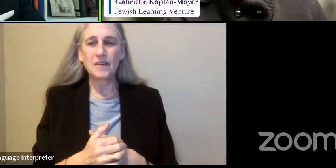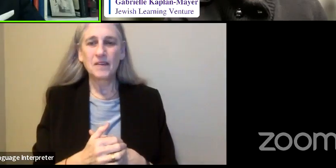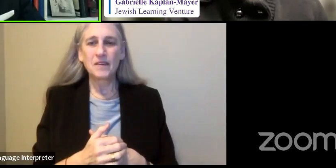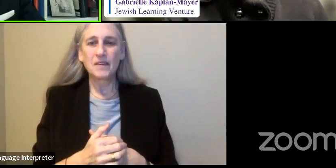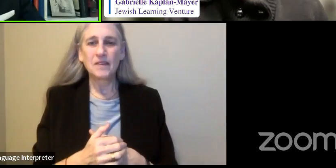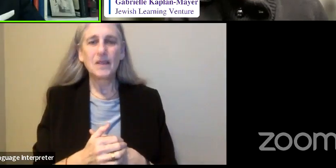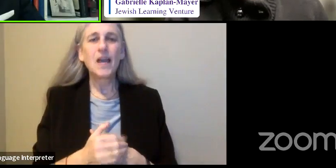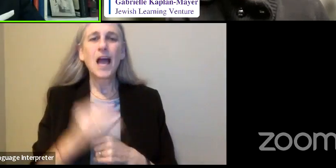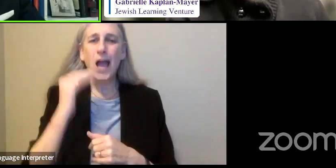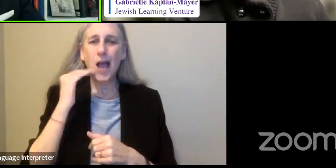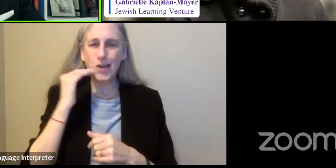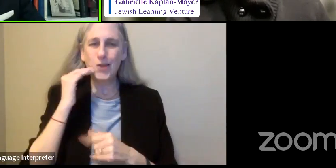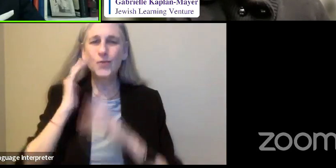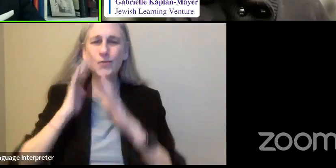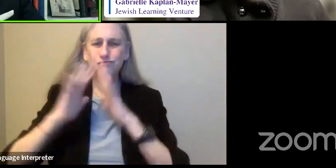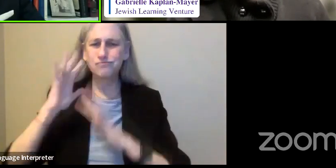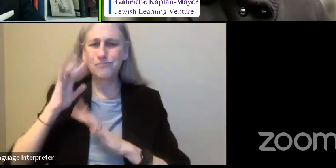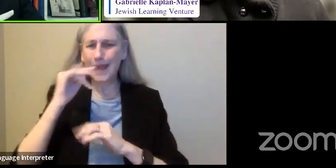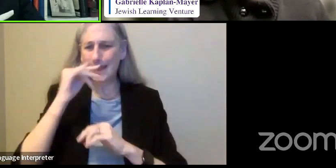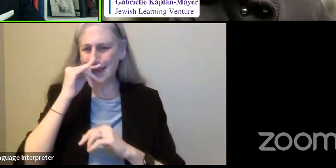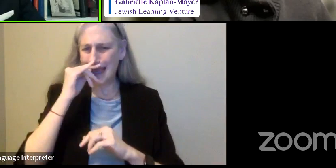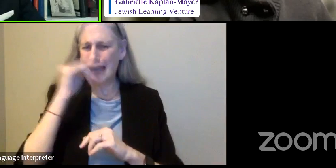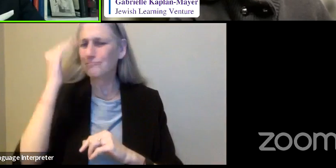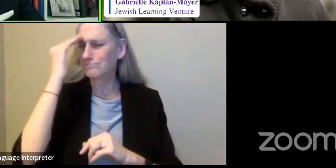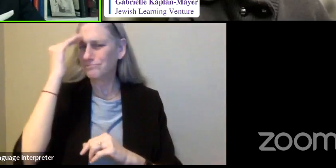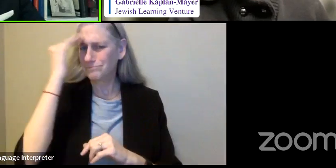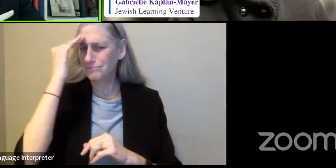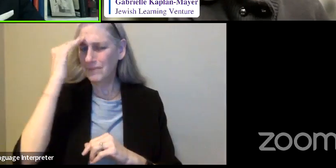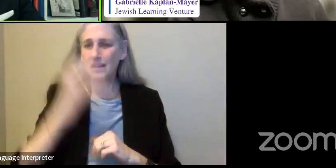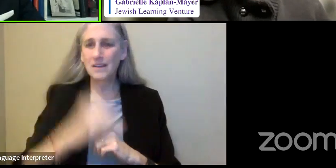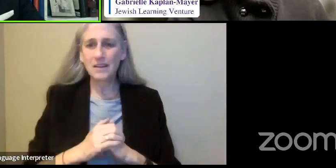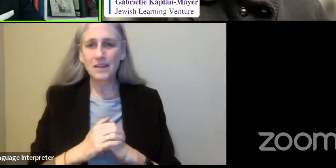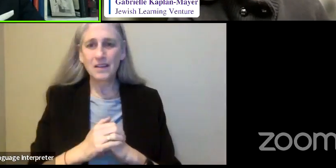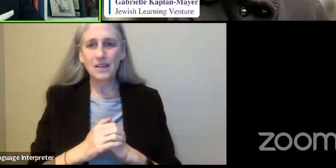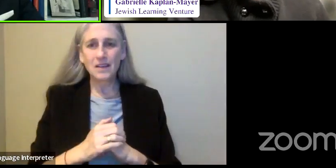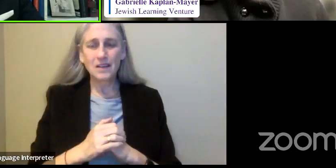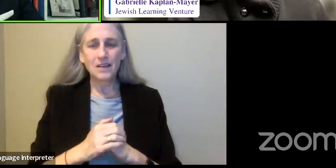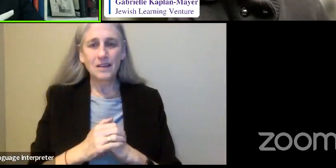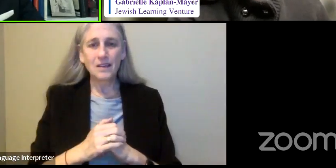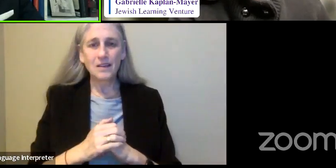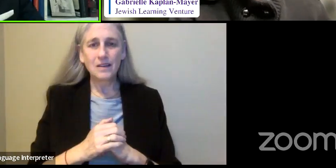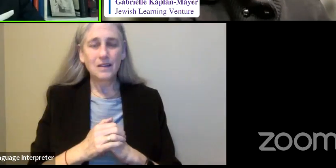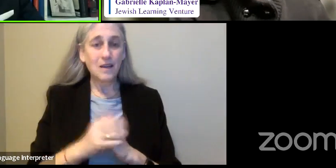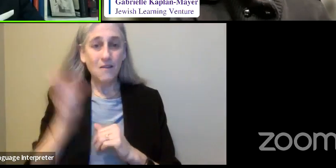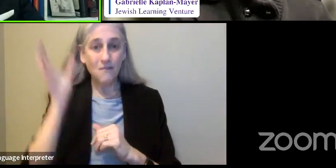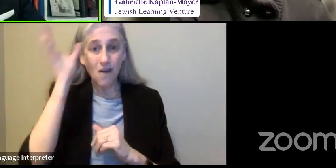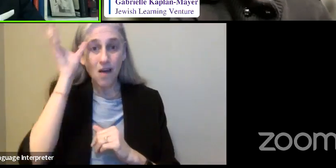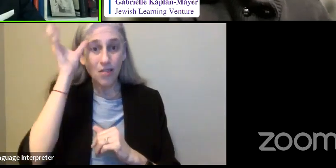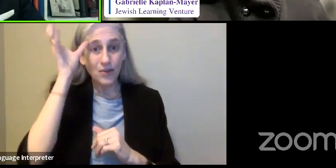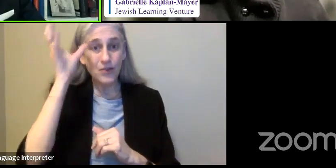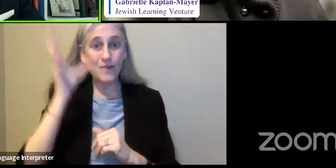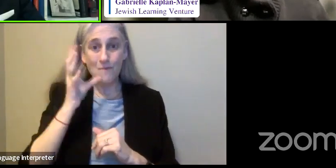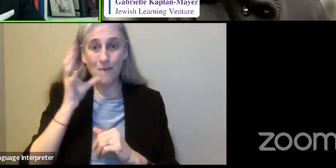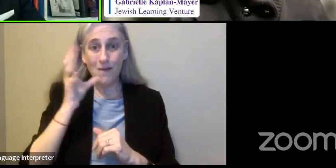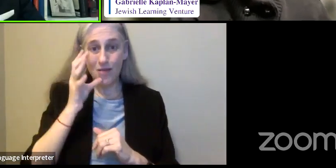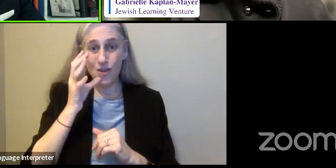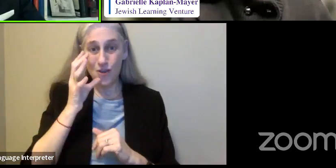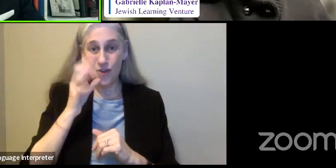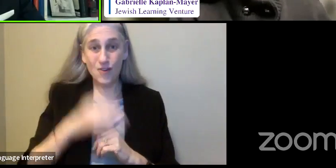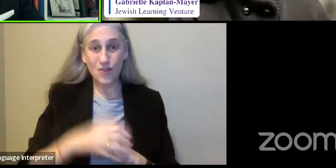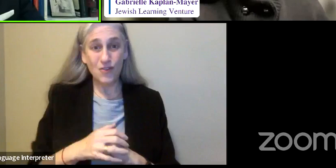I knew that it was very difficult for both my father and mother to